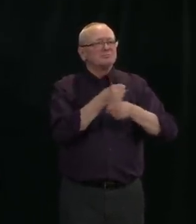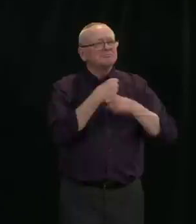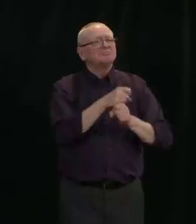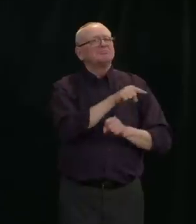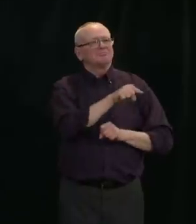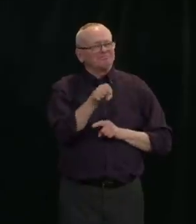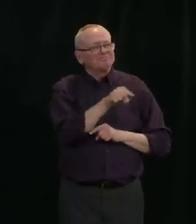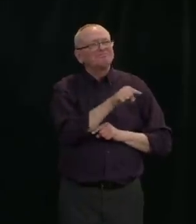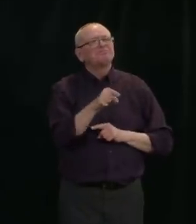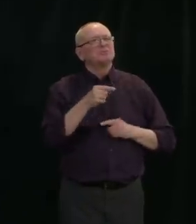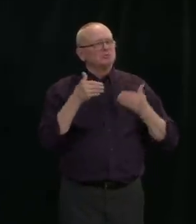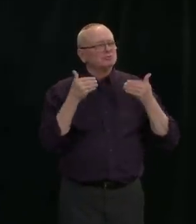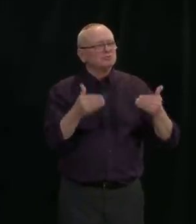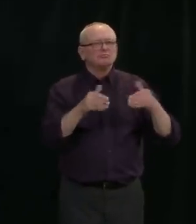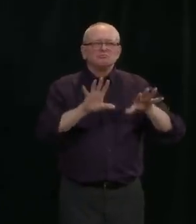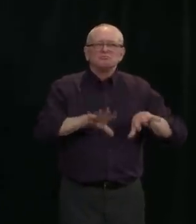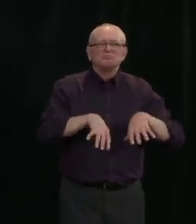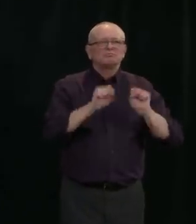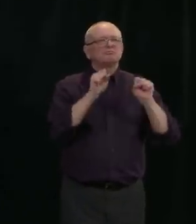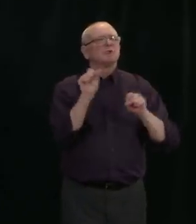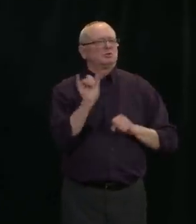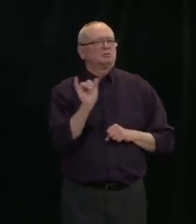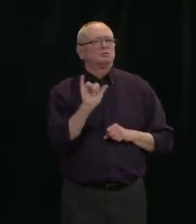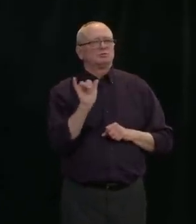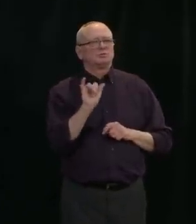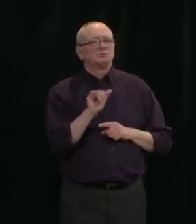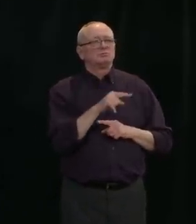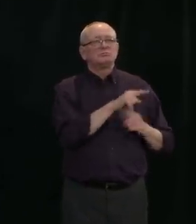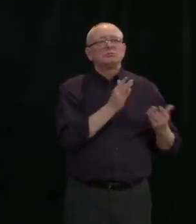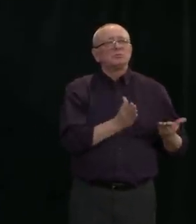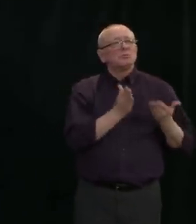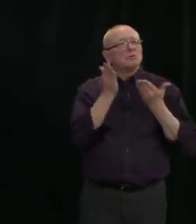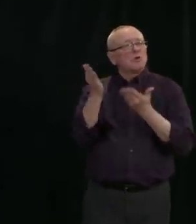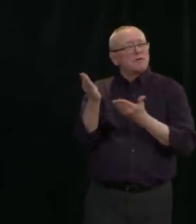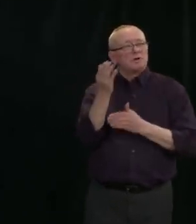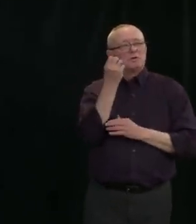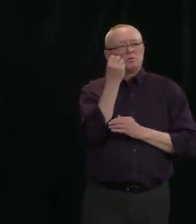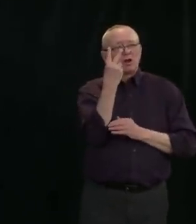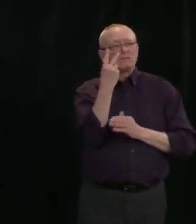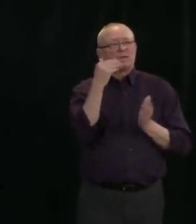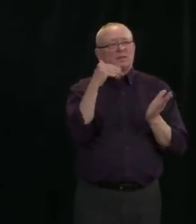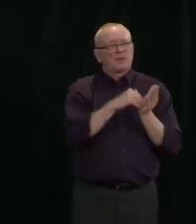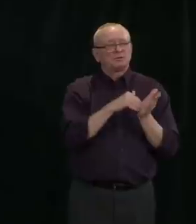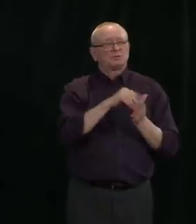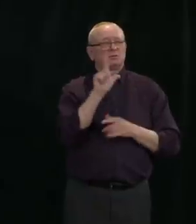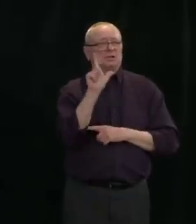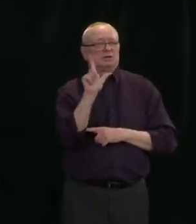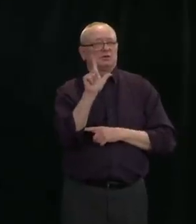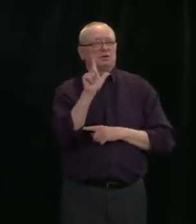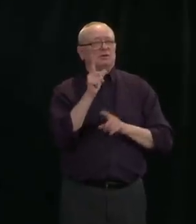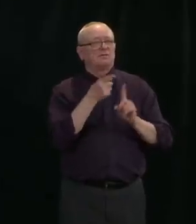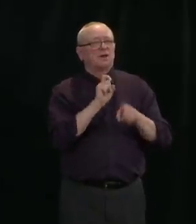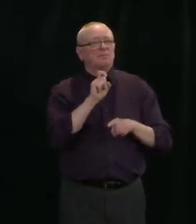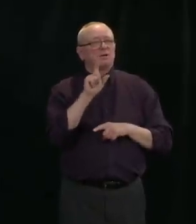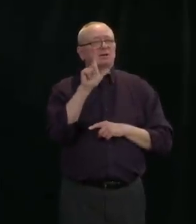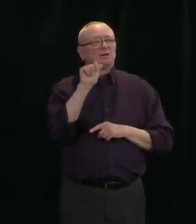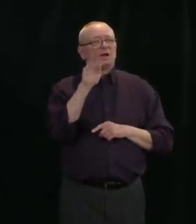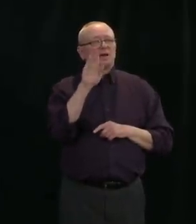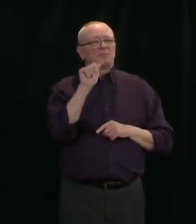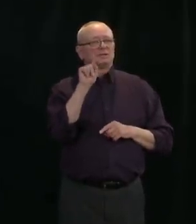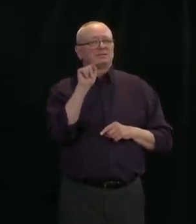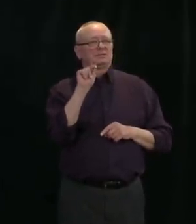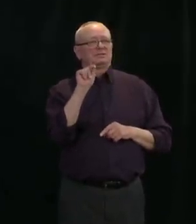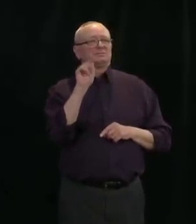12,000 liters of sanitizer from Labatt Breweries of Canada. PCL Construction came through with a donation of 800